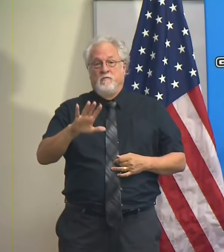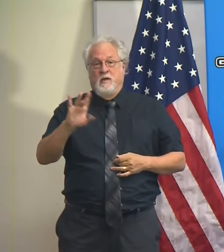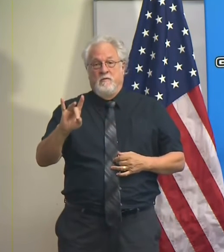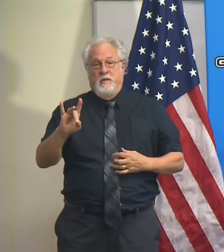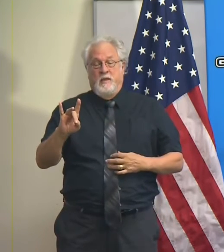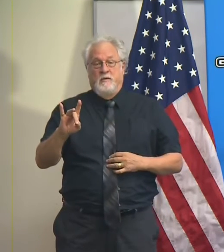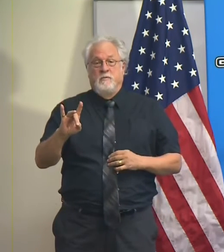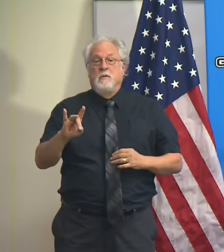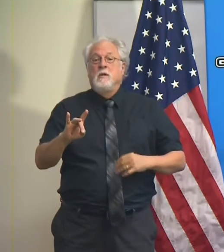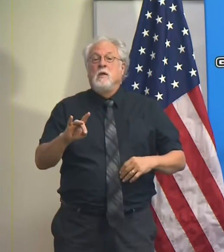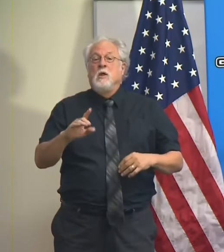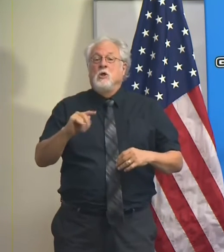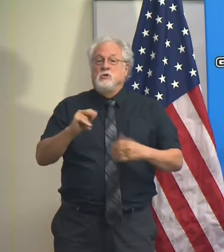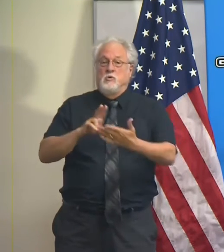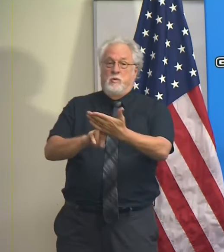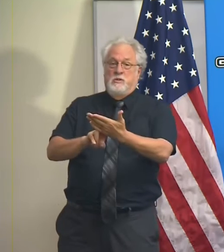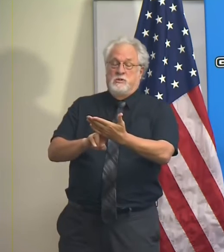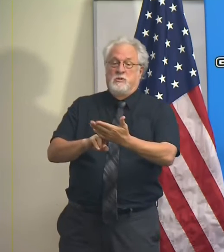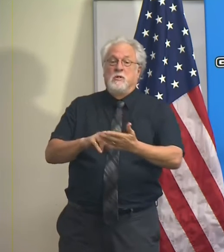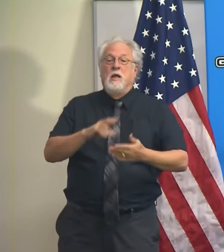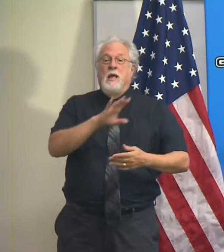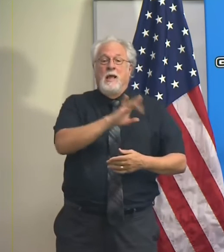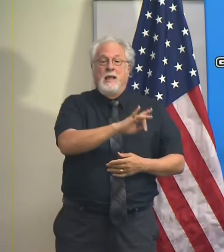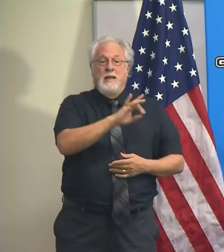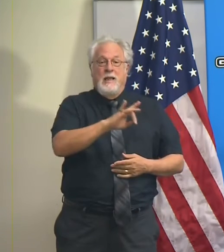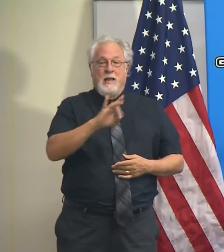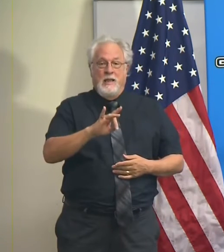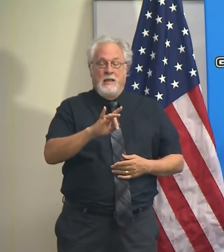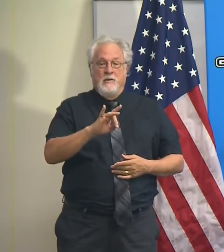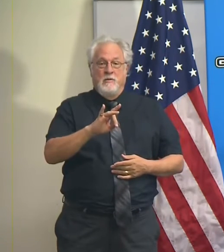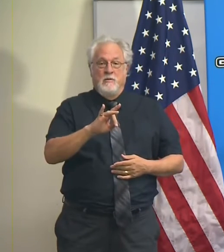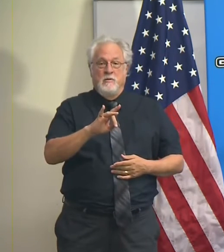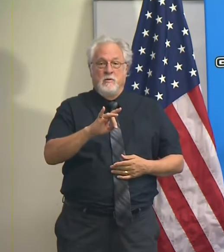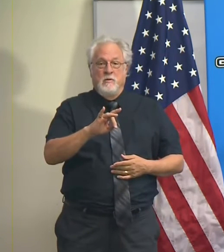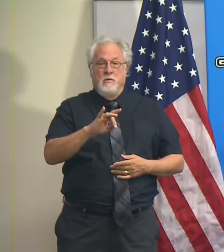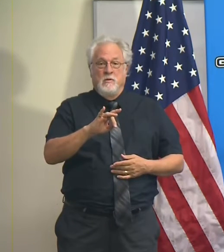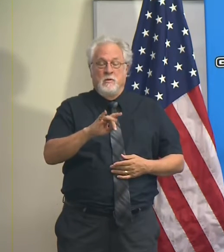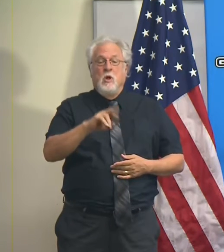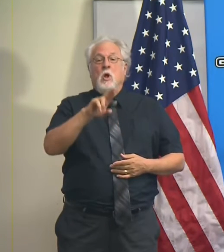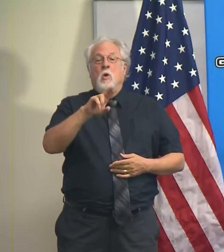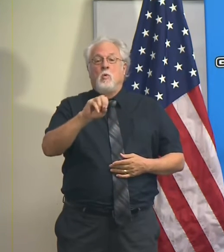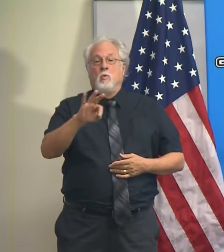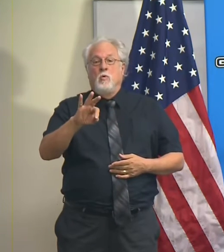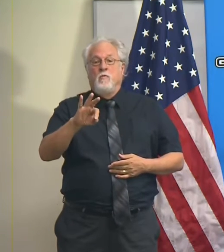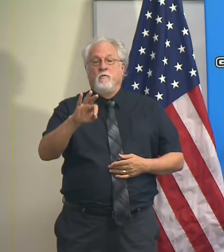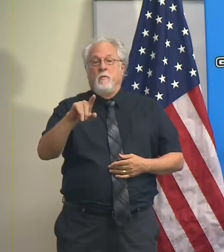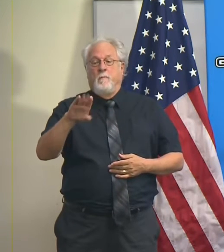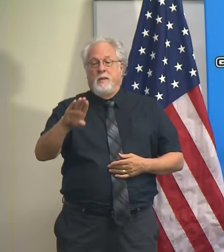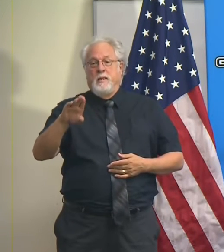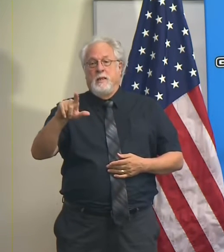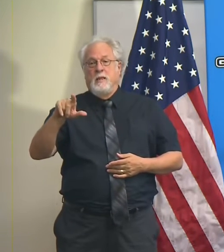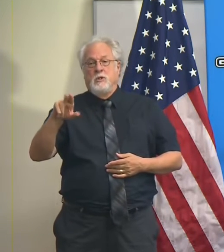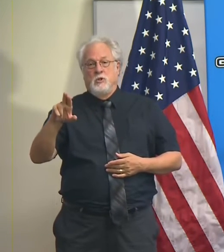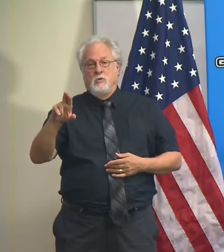in order to register. That's 888-ROOF-BLUE, BOU.